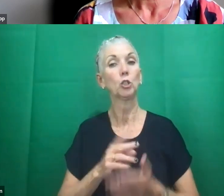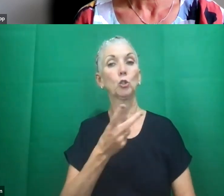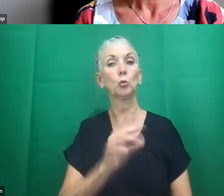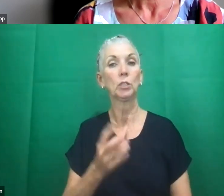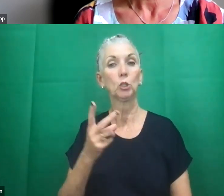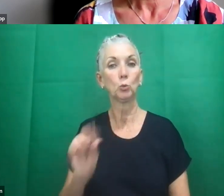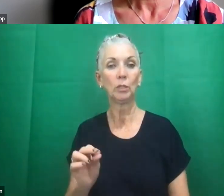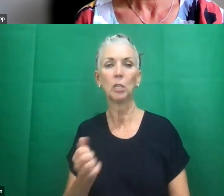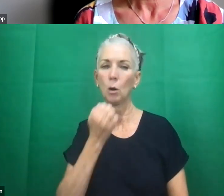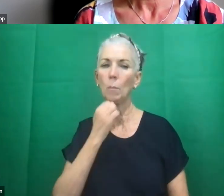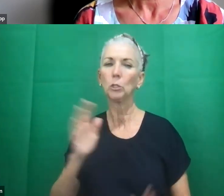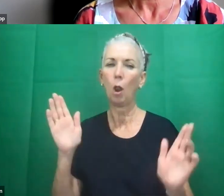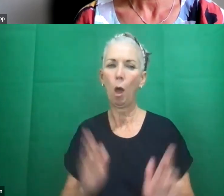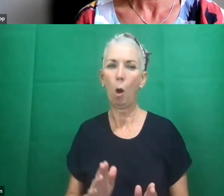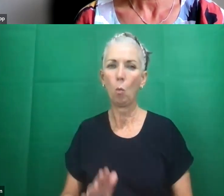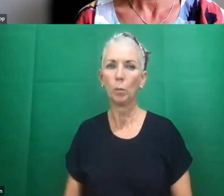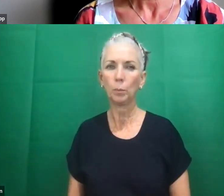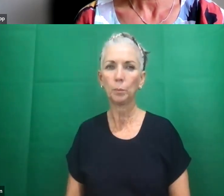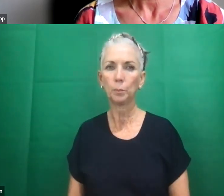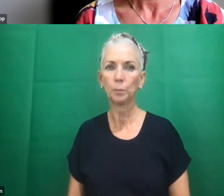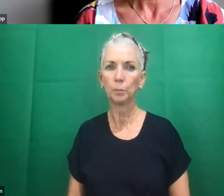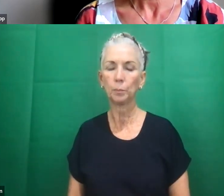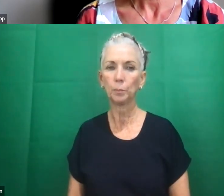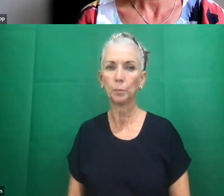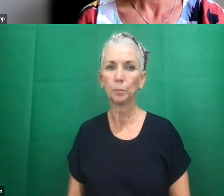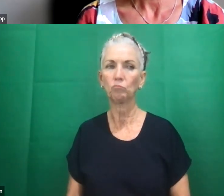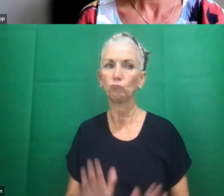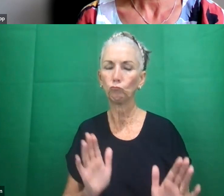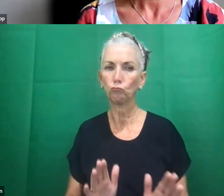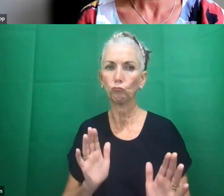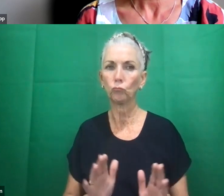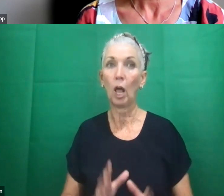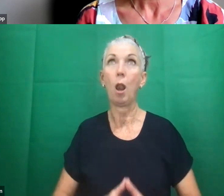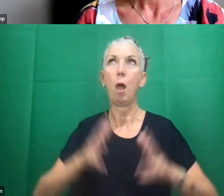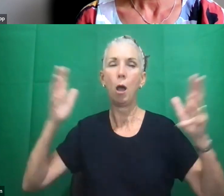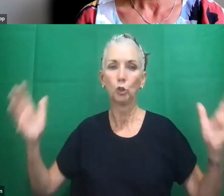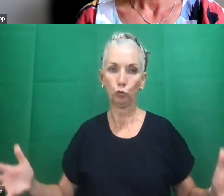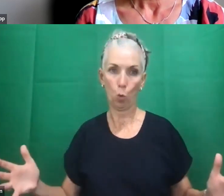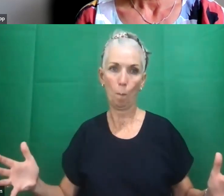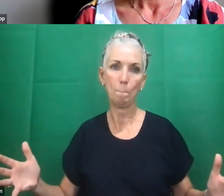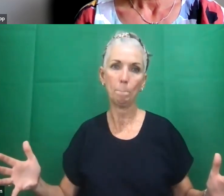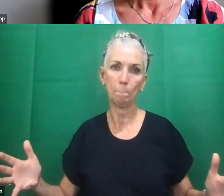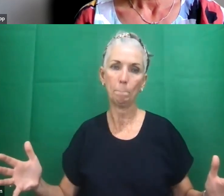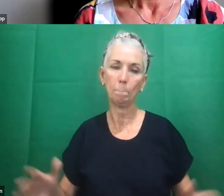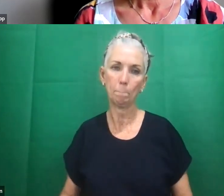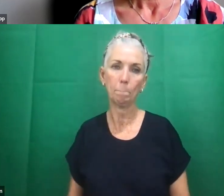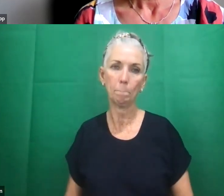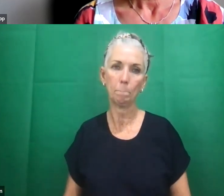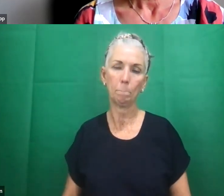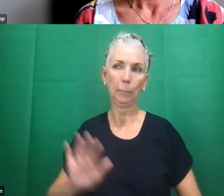numbers low for that, and we had a much larger room than we needed for the event itself. But we also when we do in